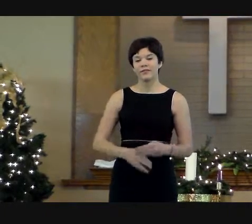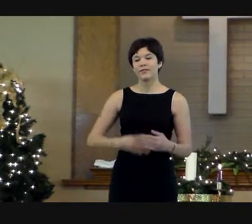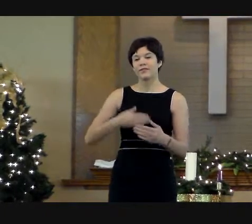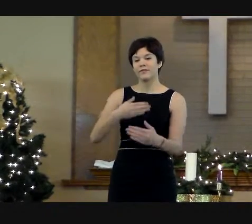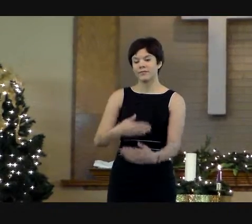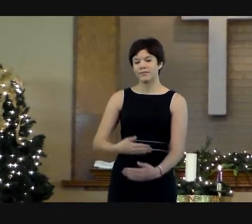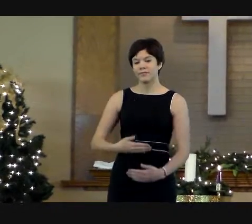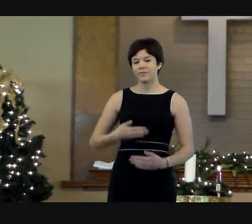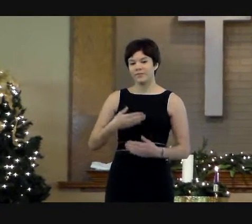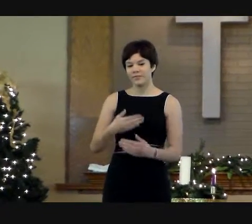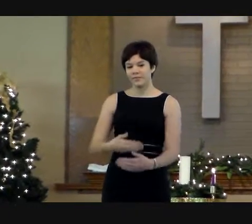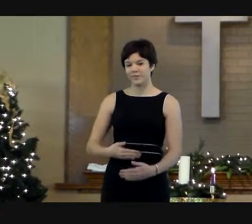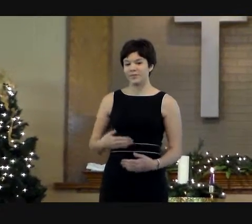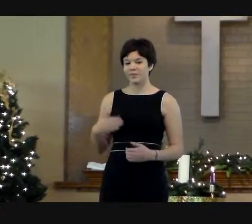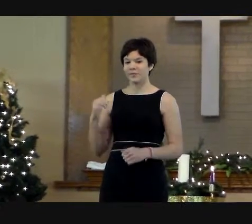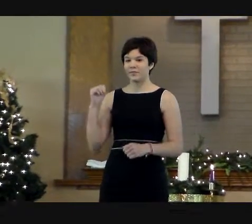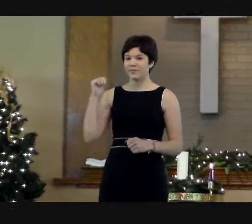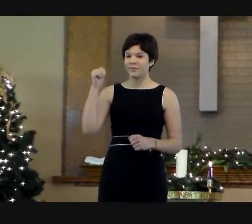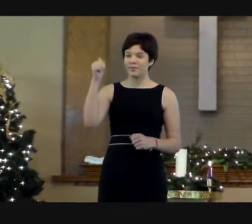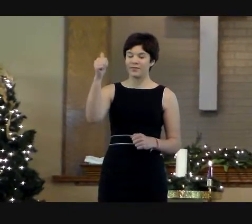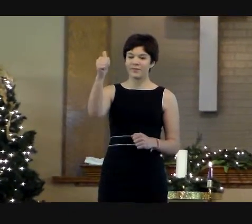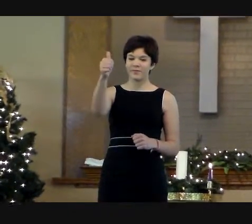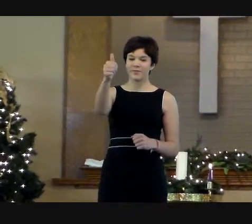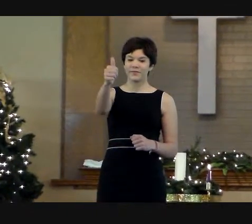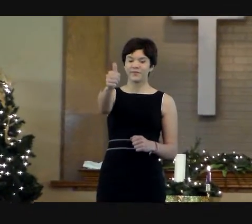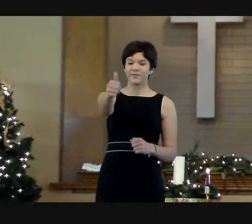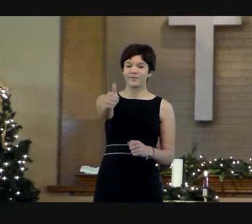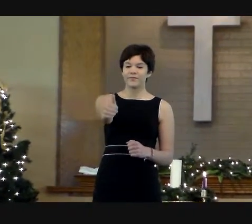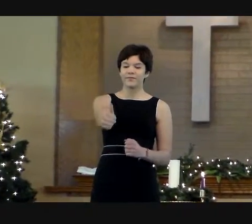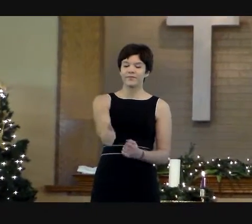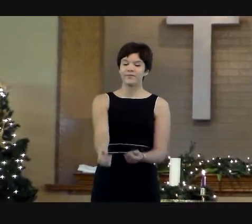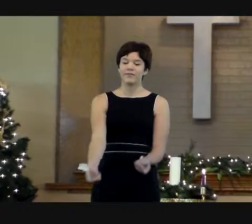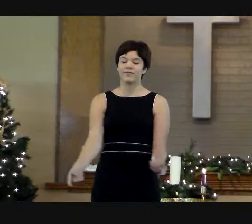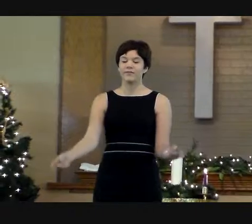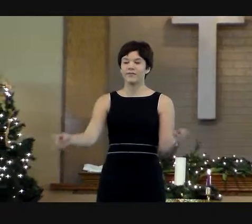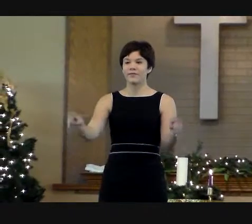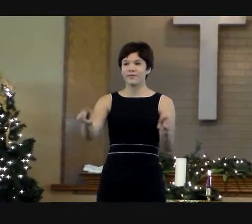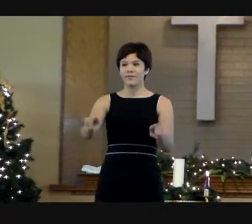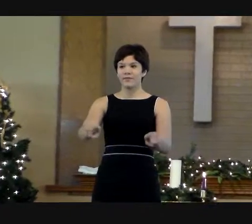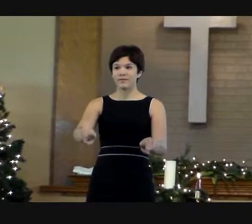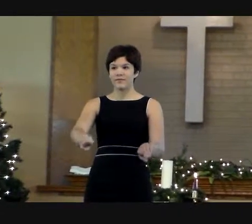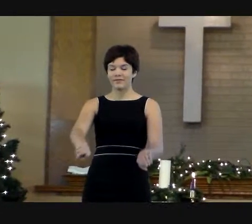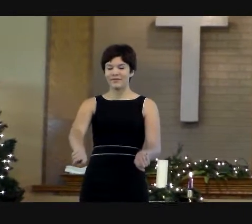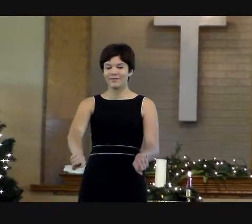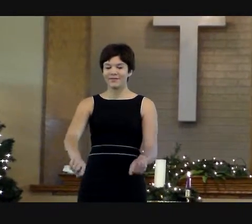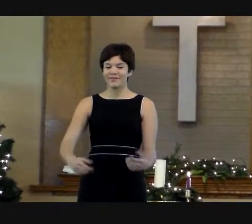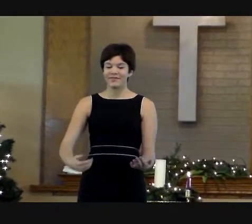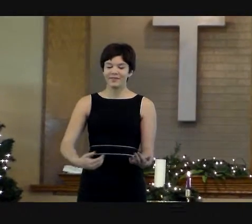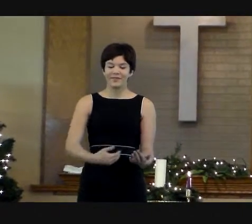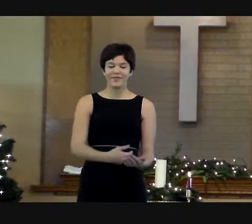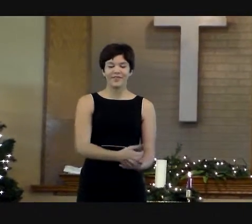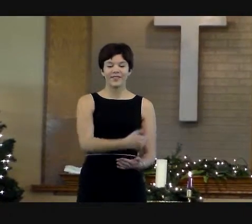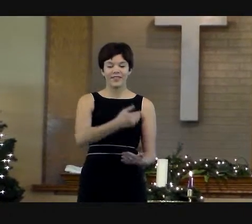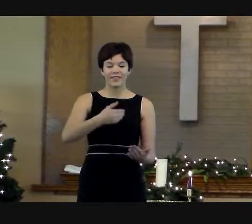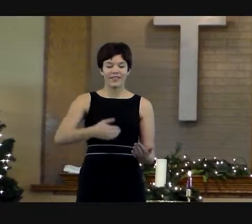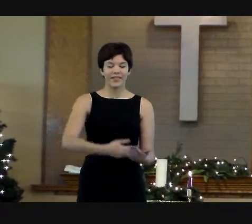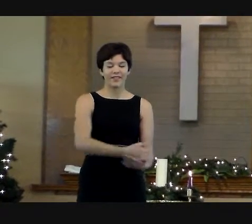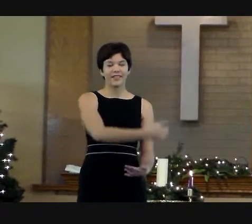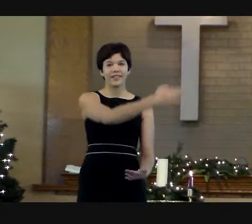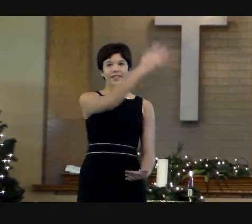rejoices for yonder praise, a new